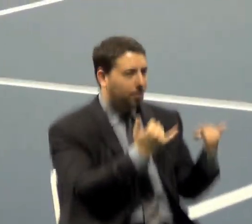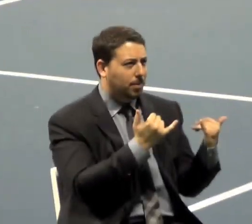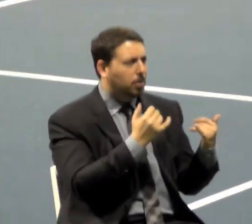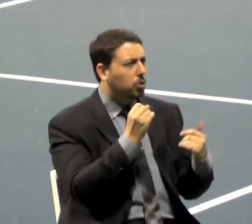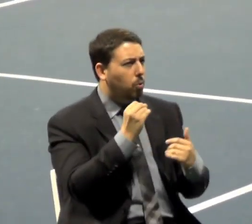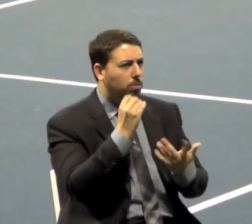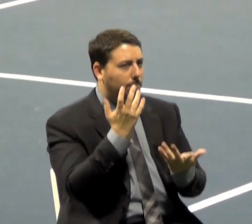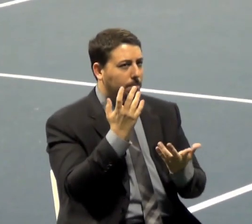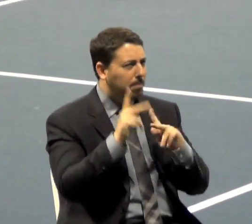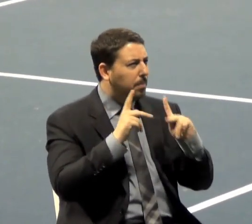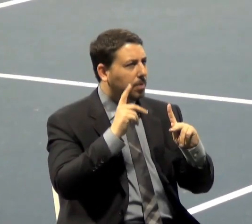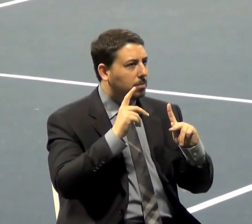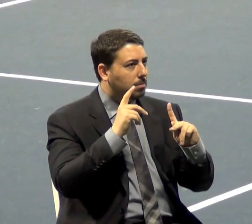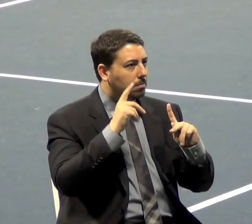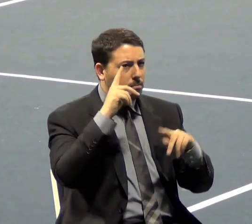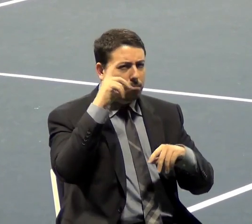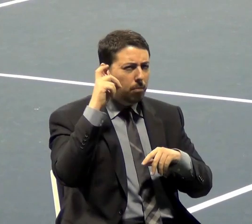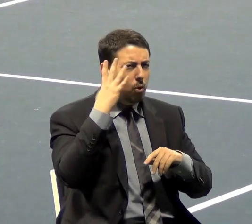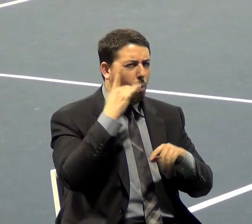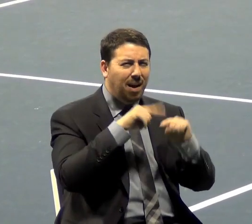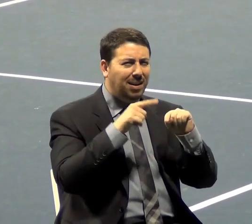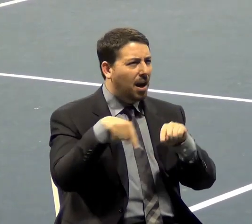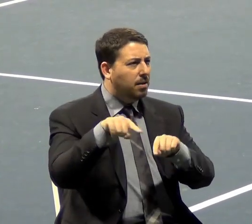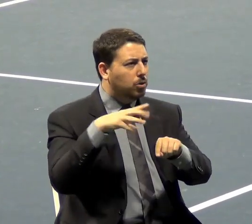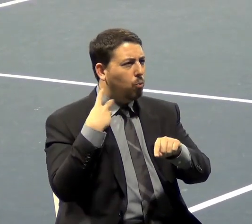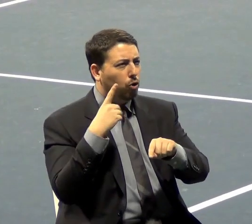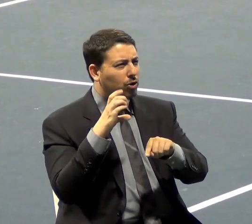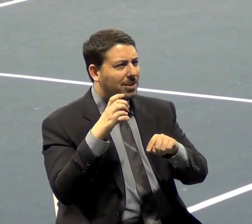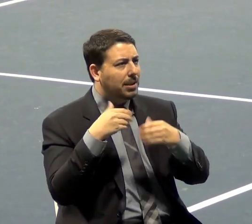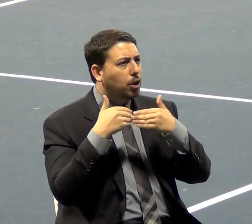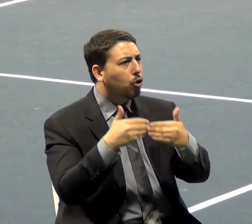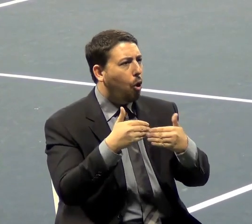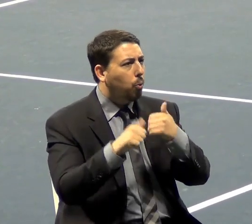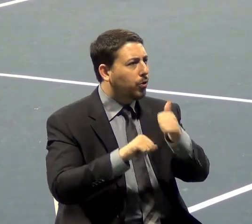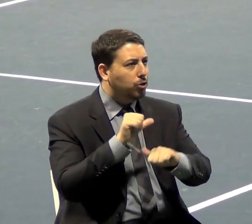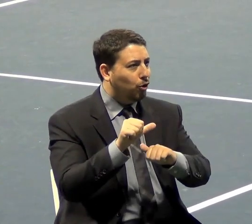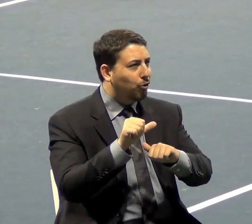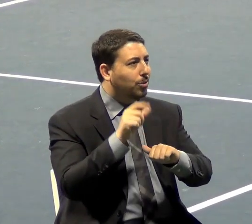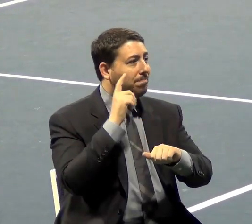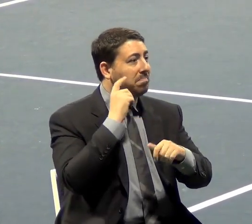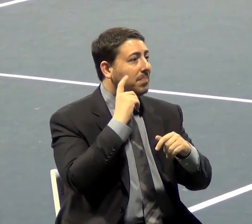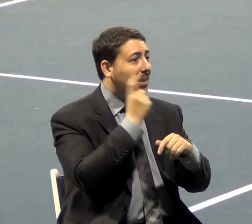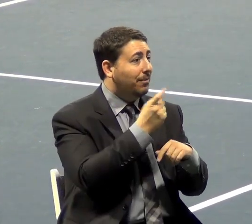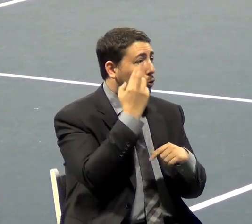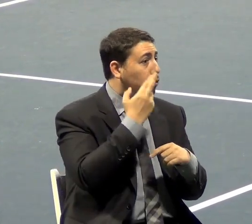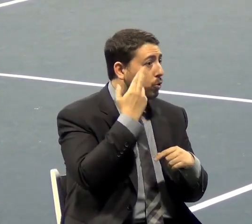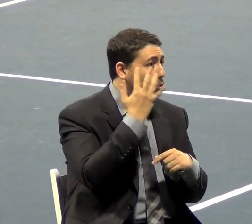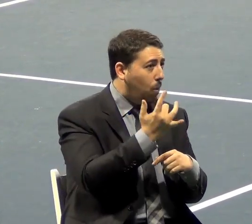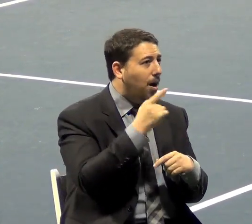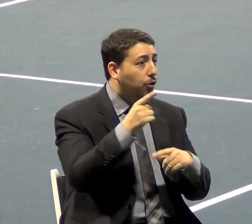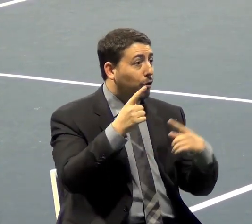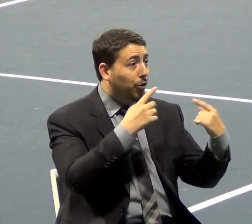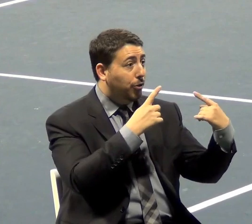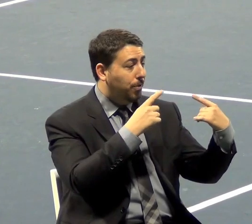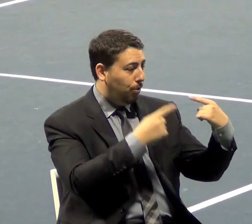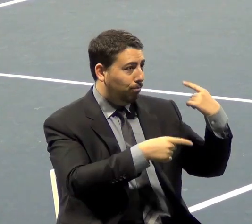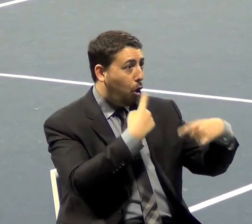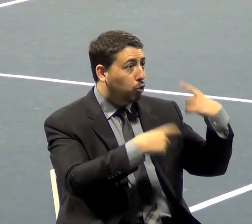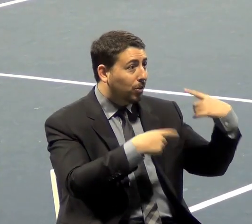together in Washington? For a very precise reason. They're fighting over a pie that is practically gone, a shrinking pie. There's no wealth